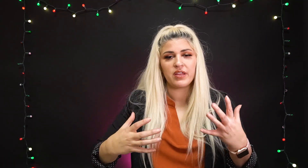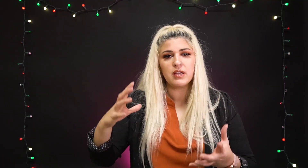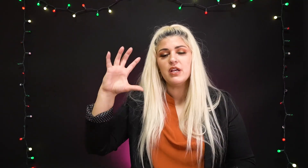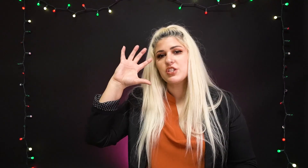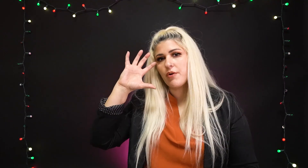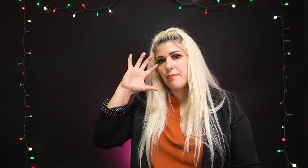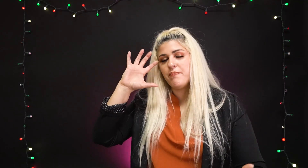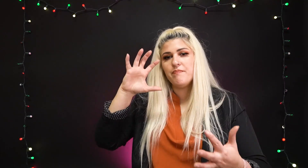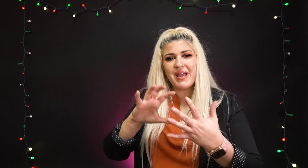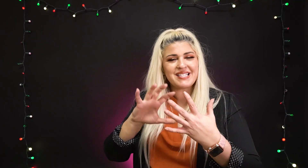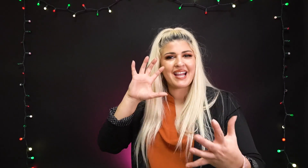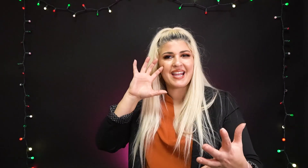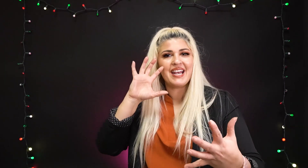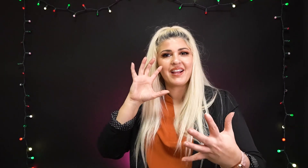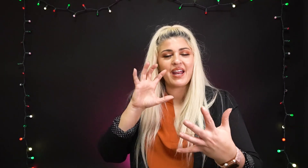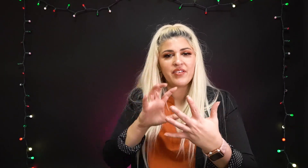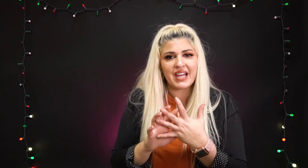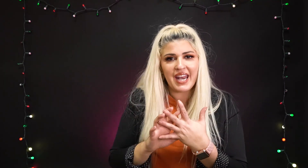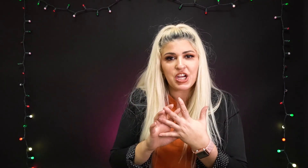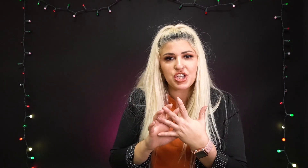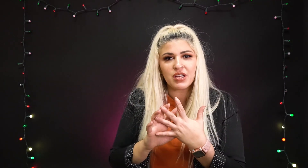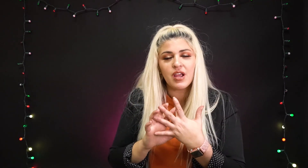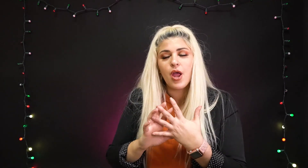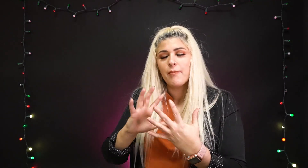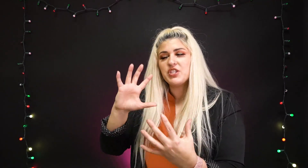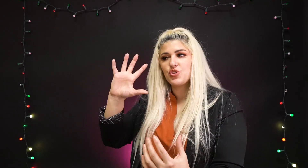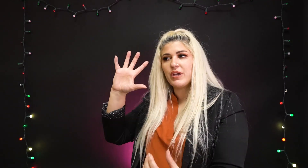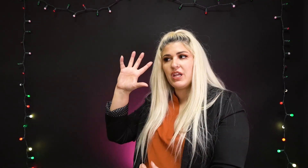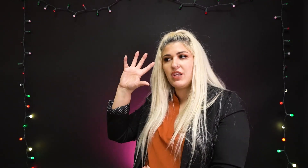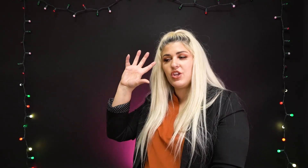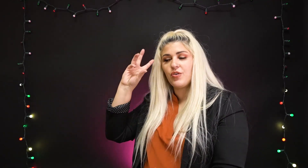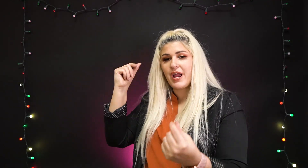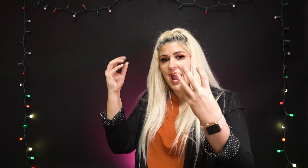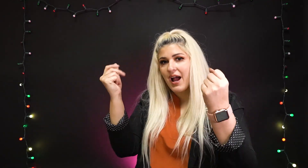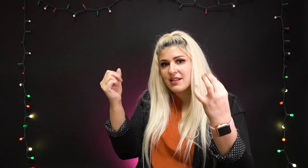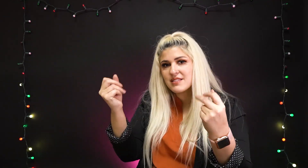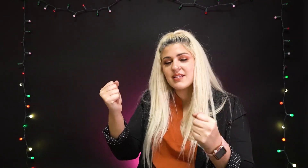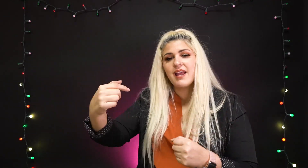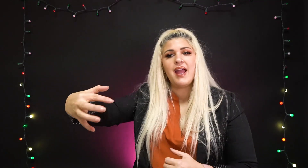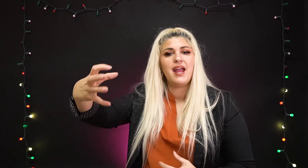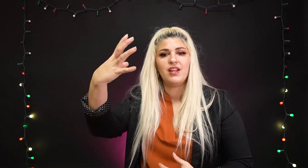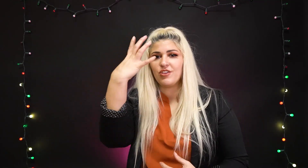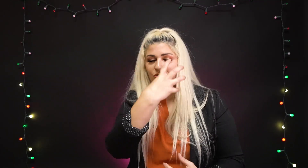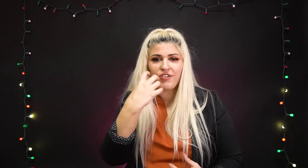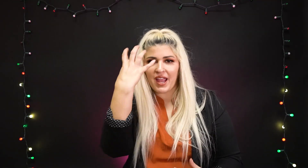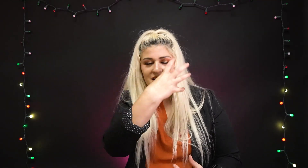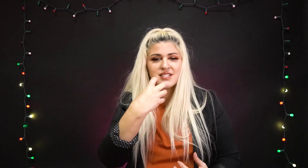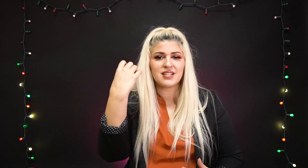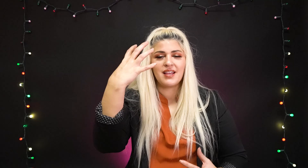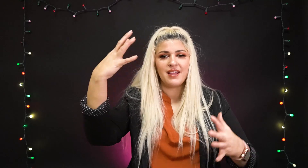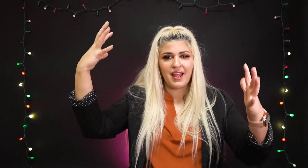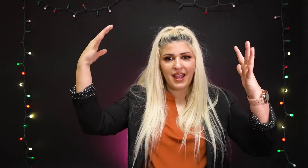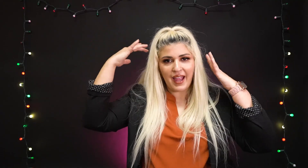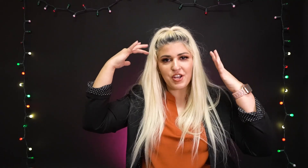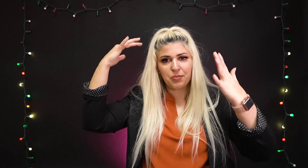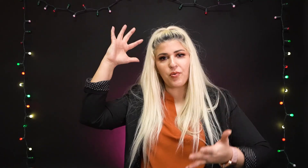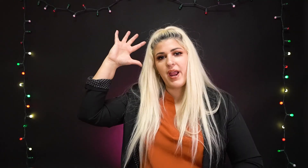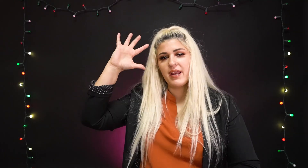it so it makes that kind of kind of a connection between your hands and your face and your brain